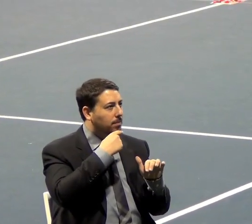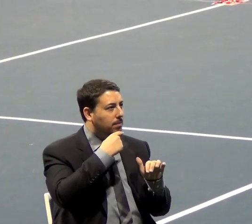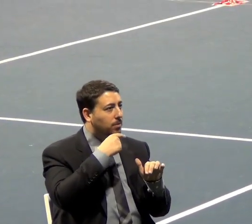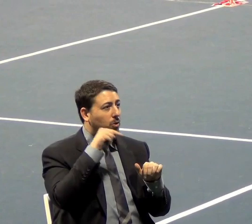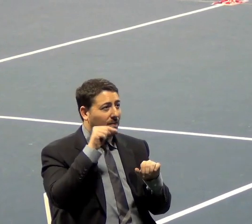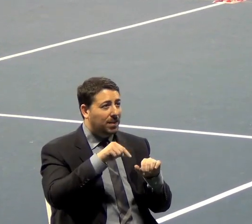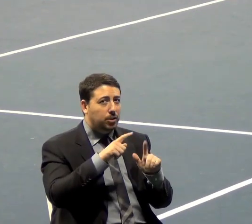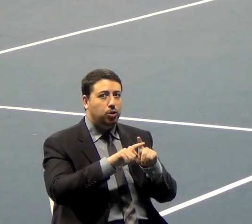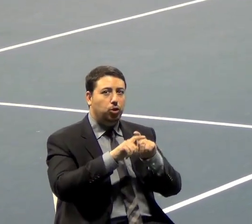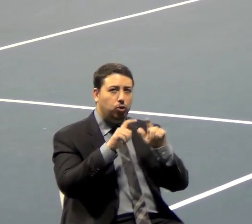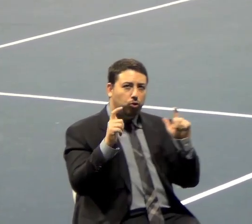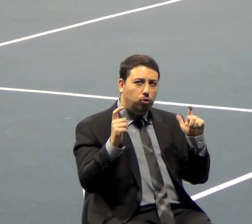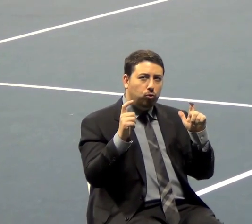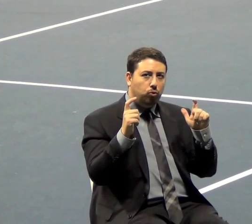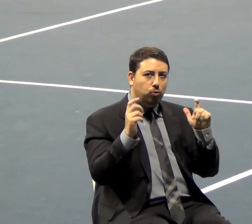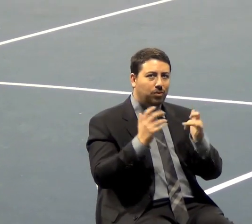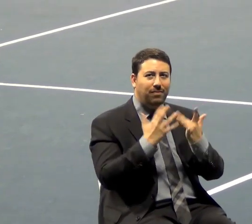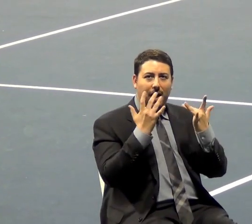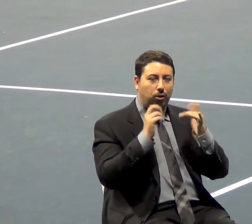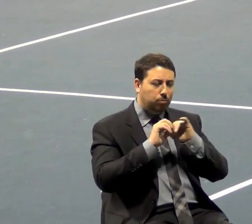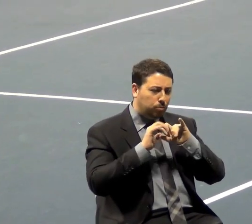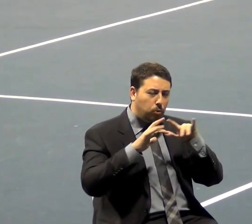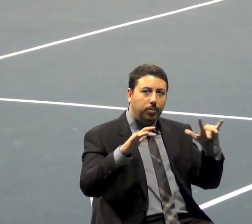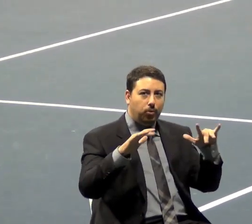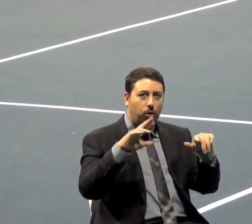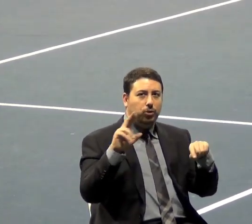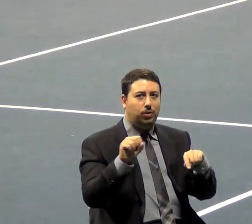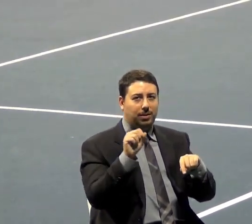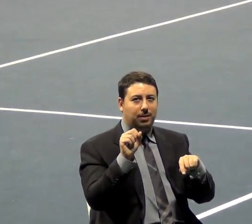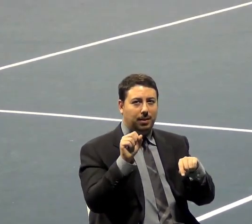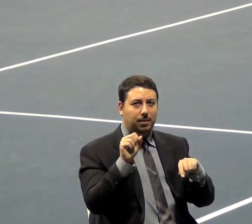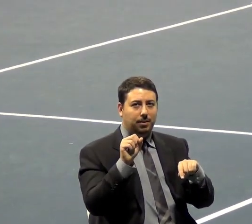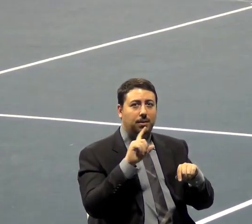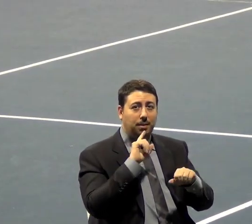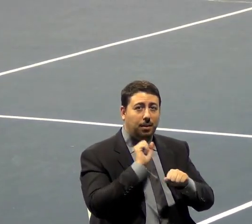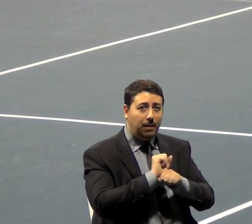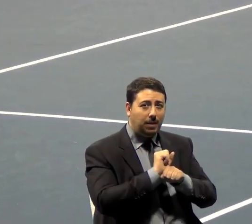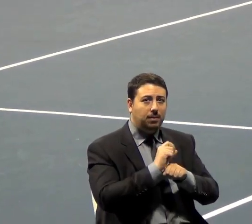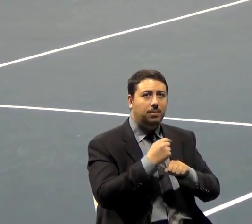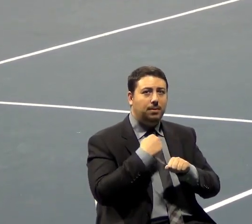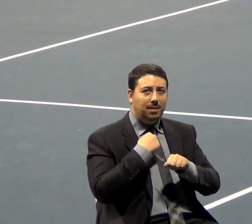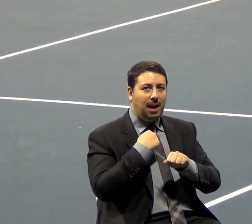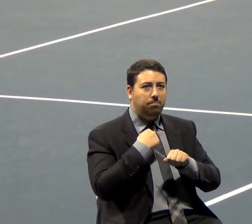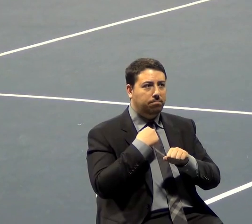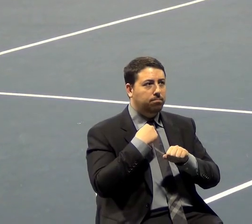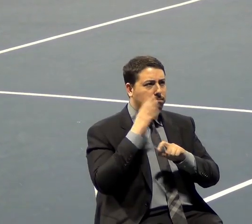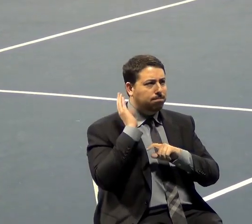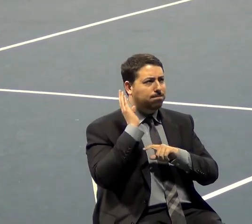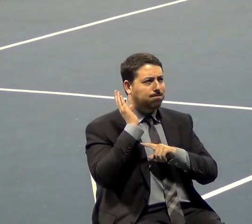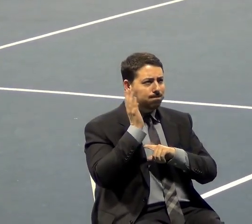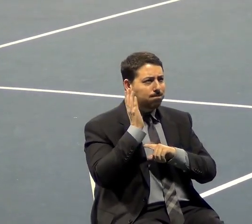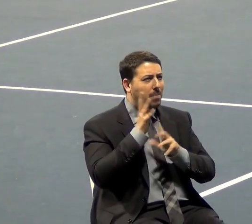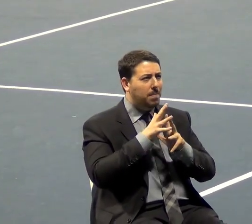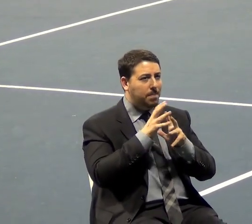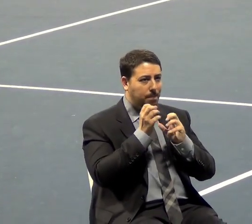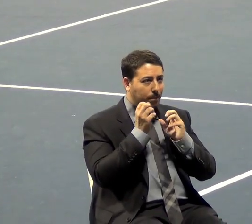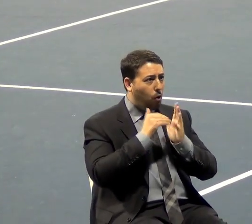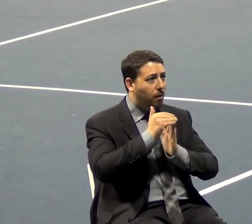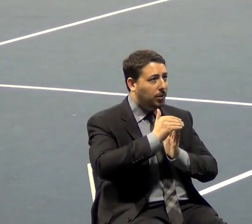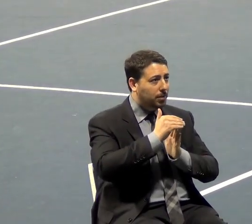huge brush fire going on across this country. Matter of fact, I get a lot of messages. The freedom movement is not dead around the